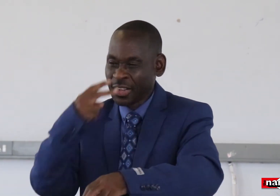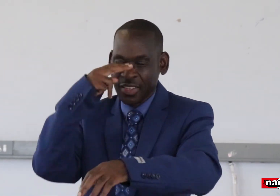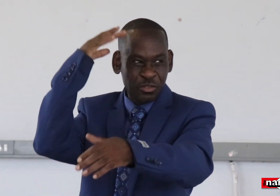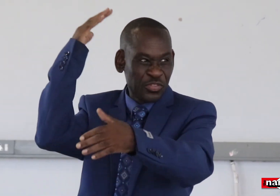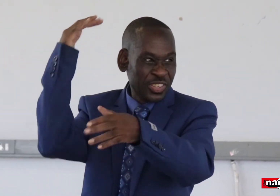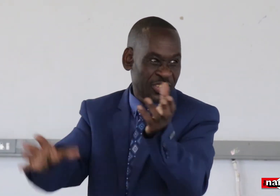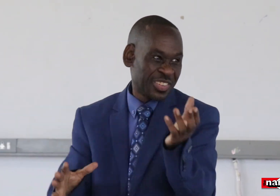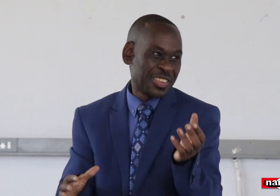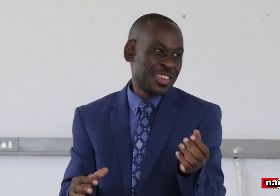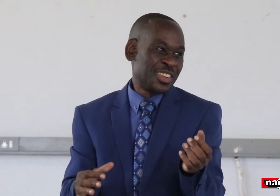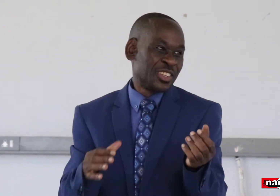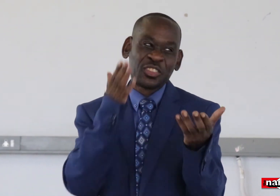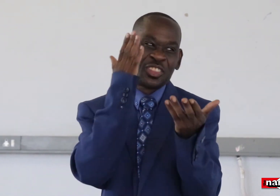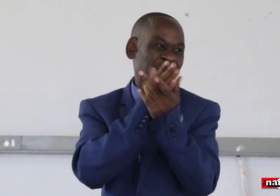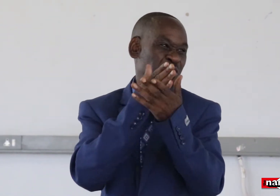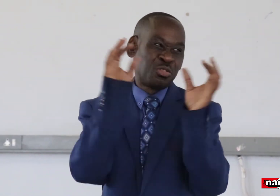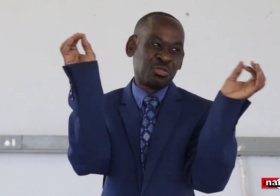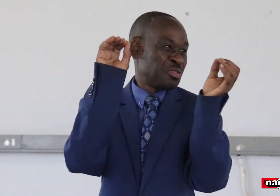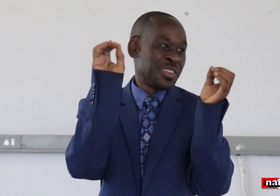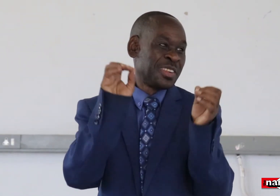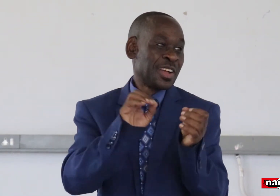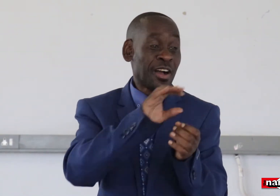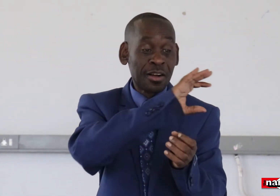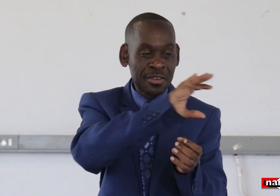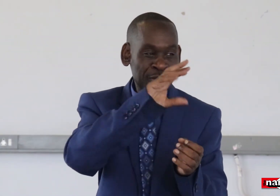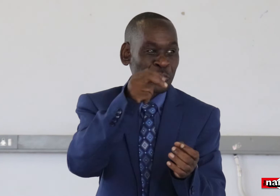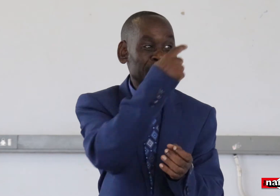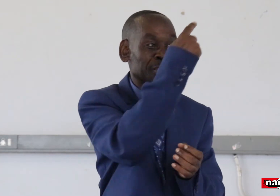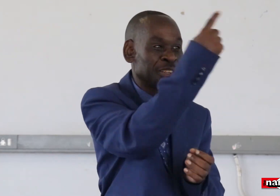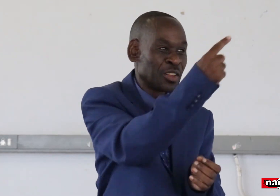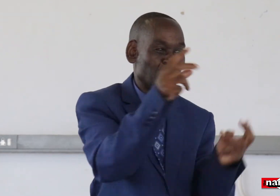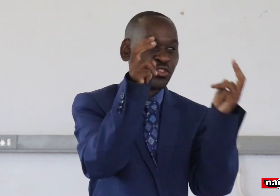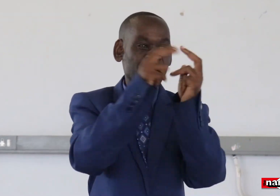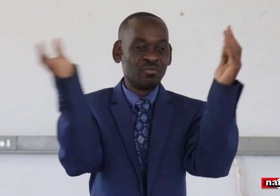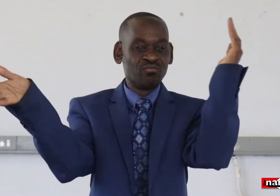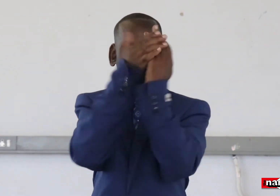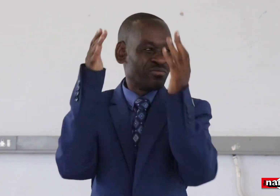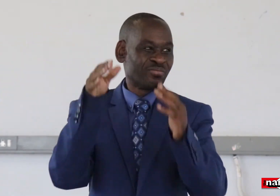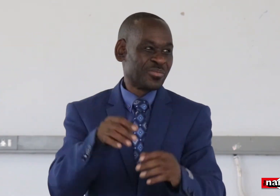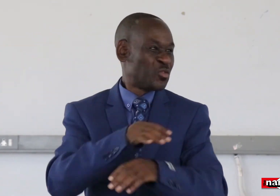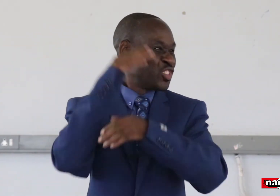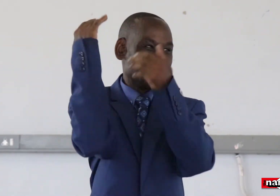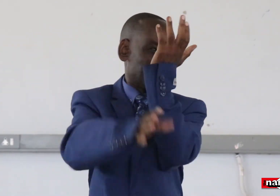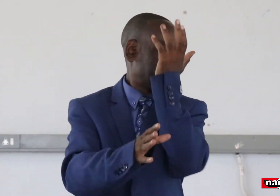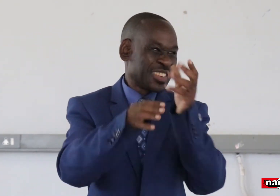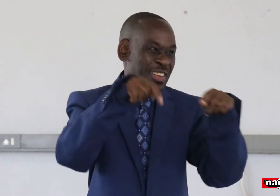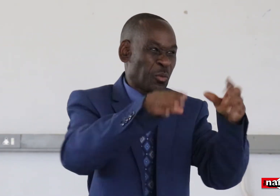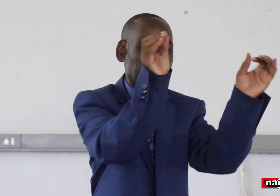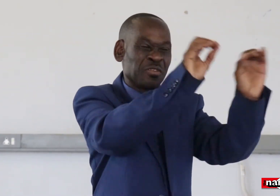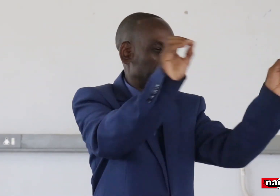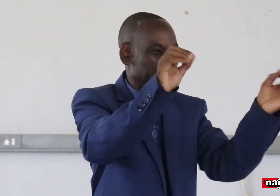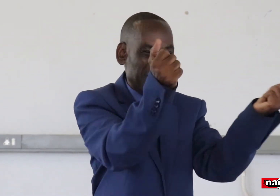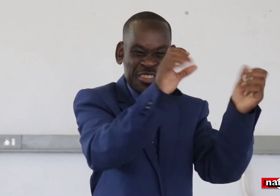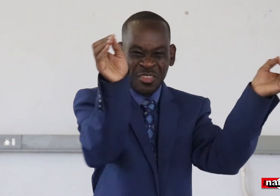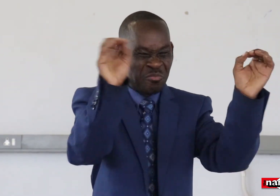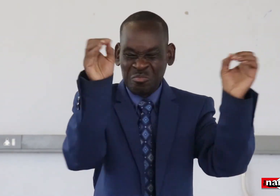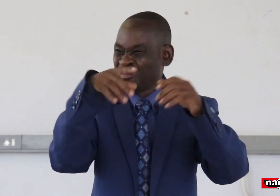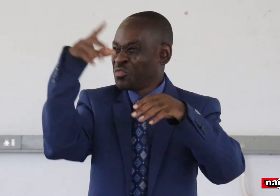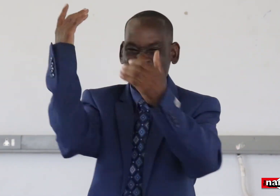So they went to ACC, but the ACC did their own investigation. They came to the office, they came to